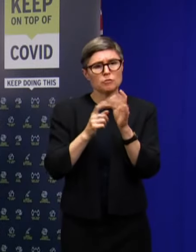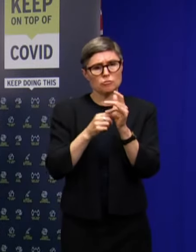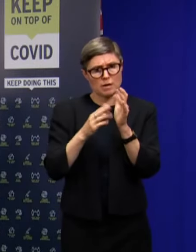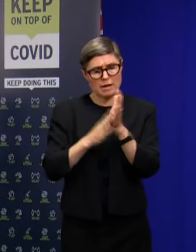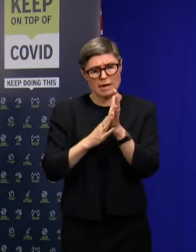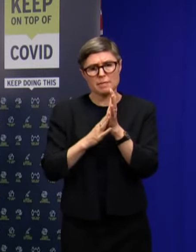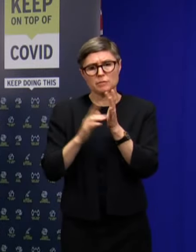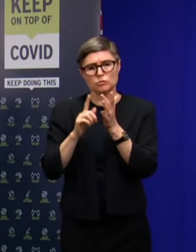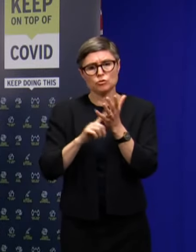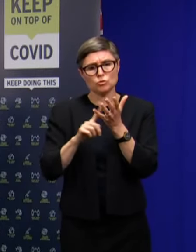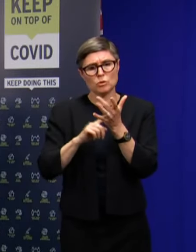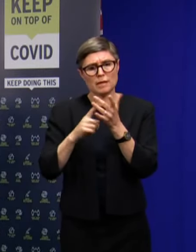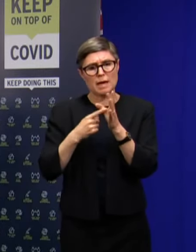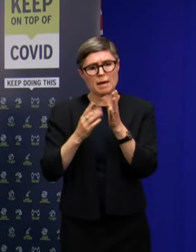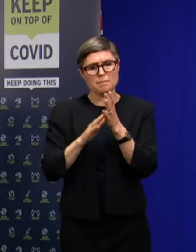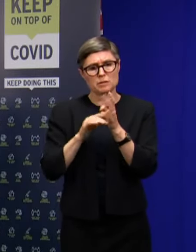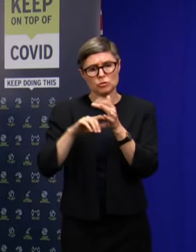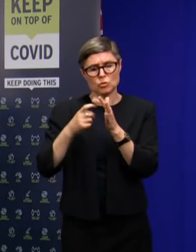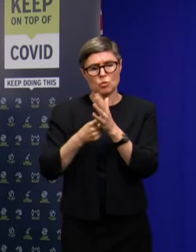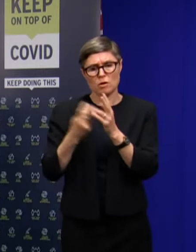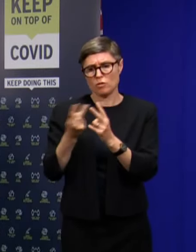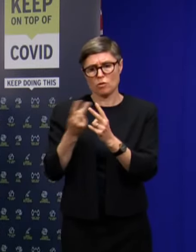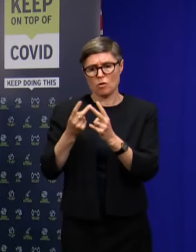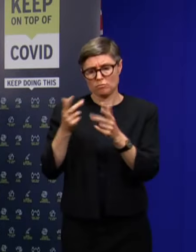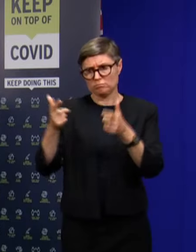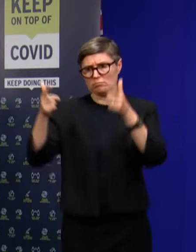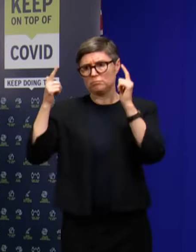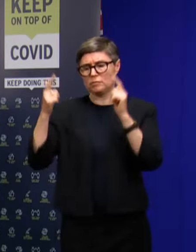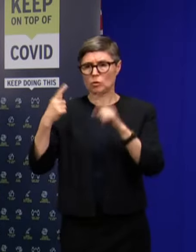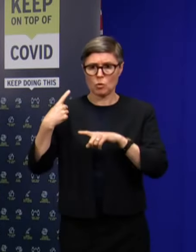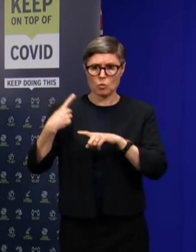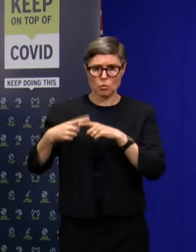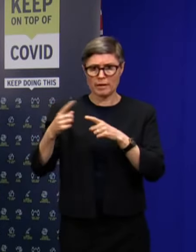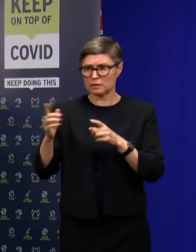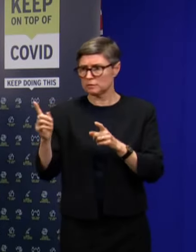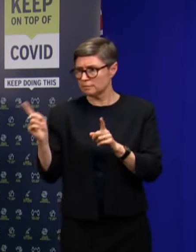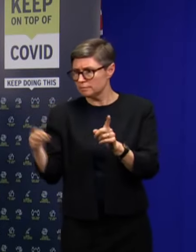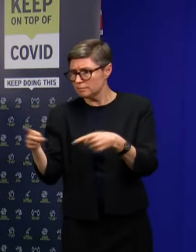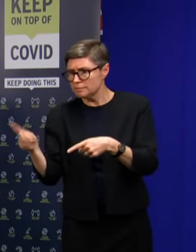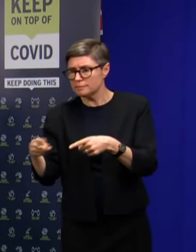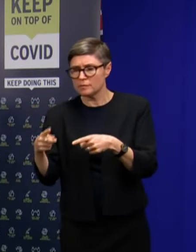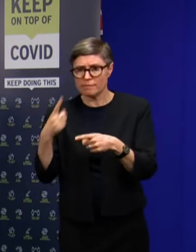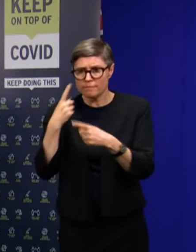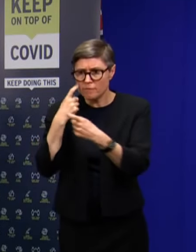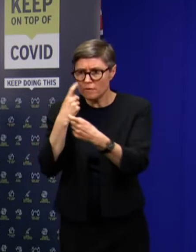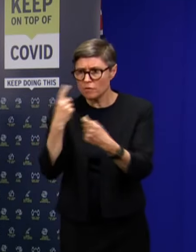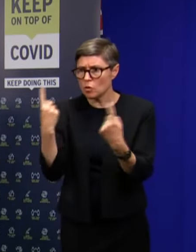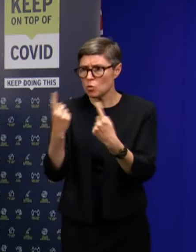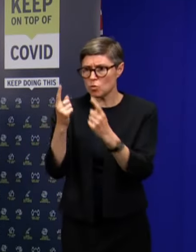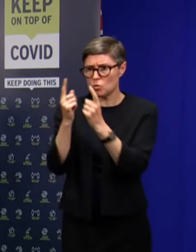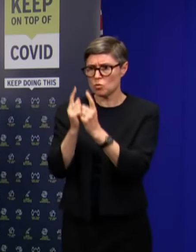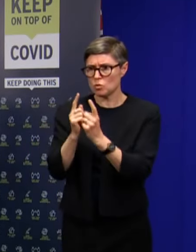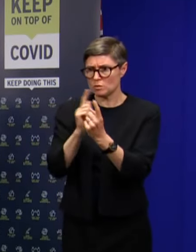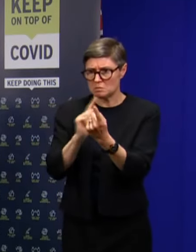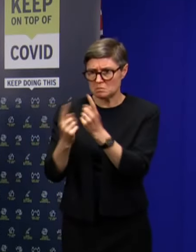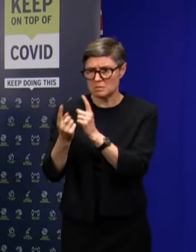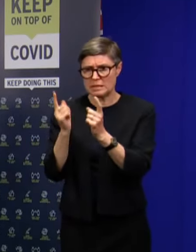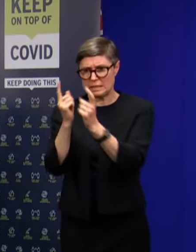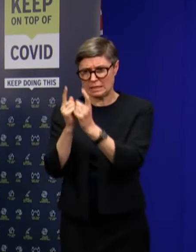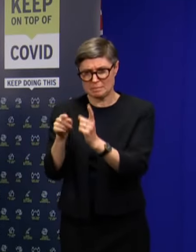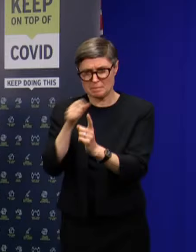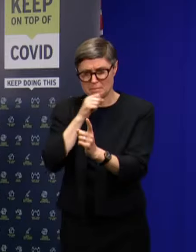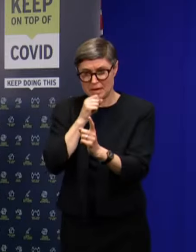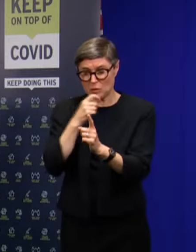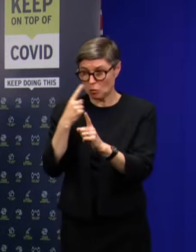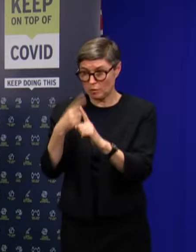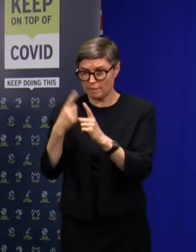Mansour have done a wonderful job in very quickly identifying all the people who are at risk of infection and having them